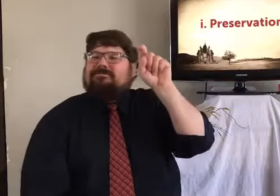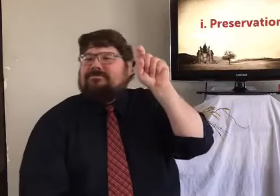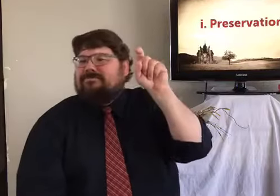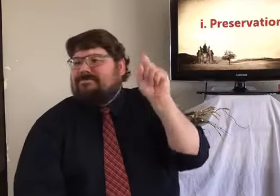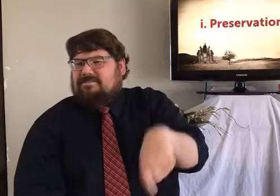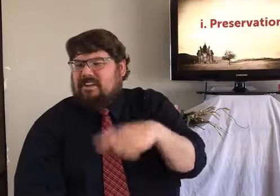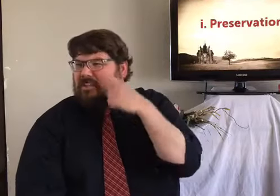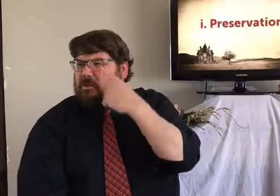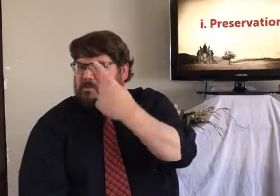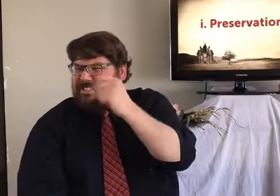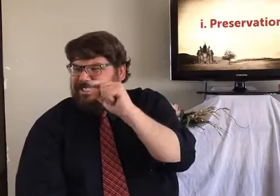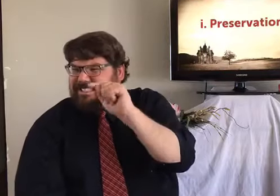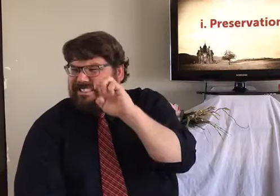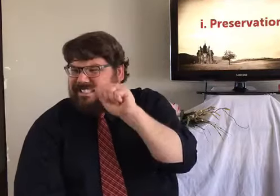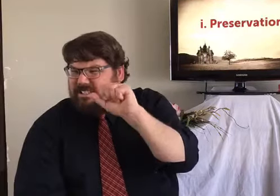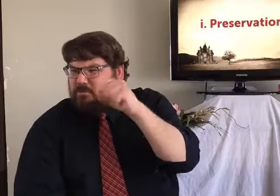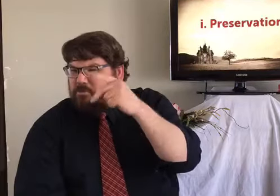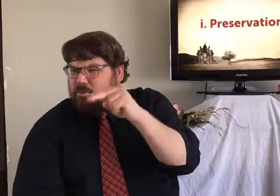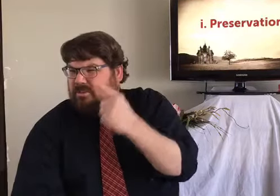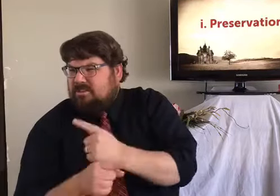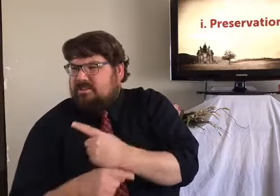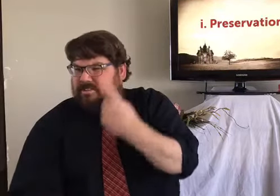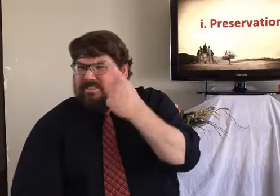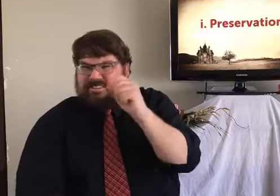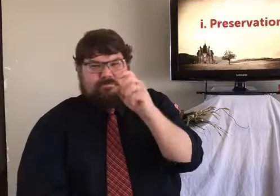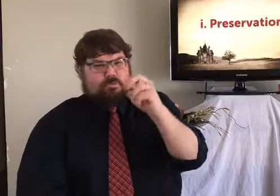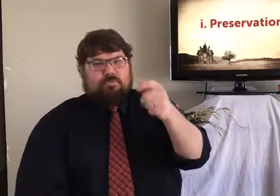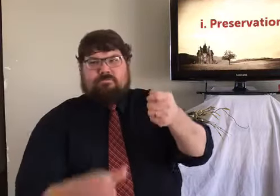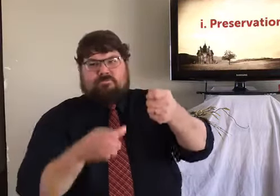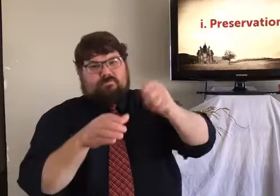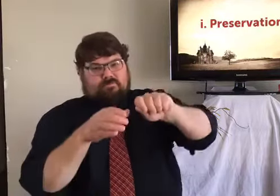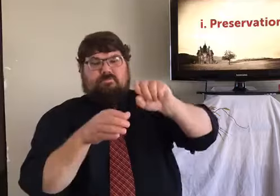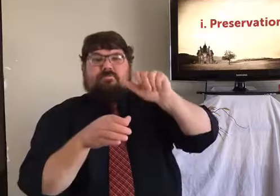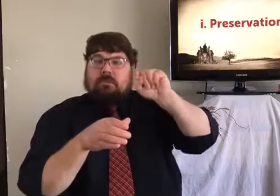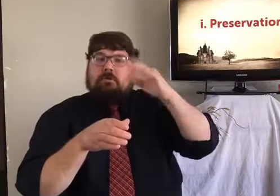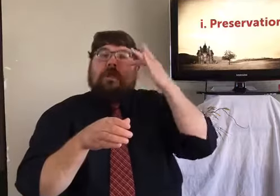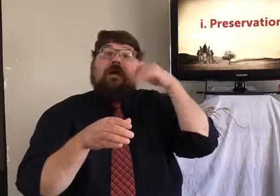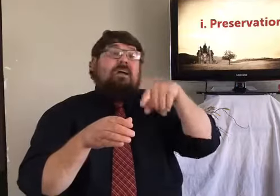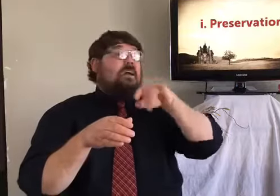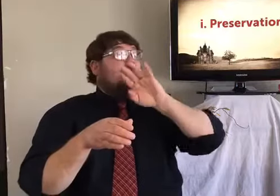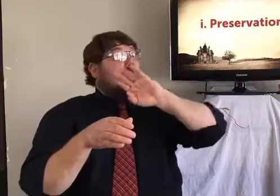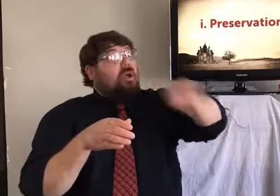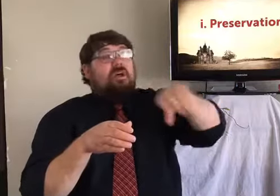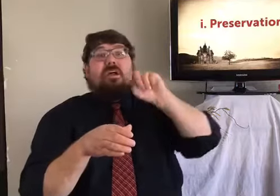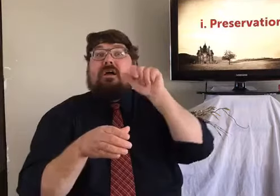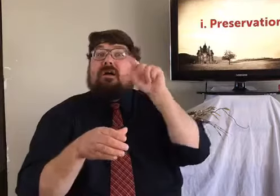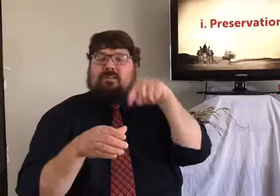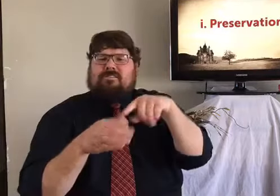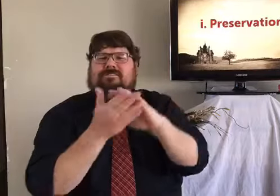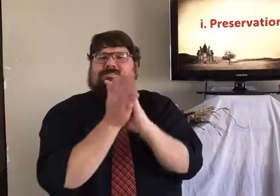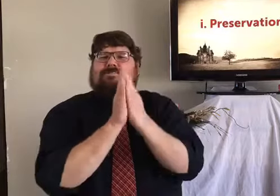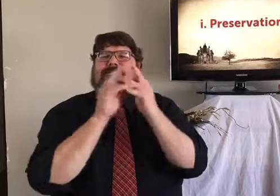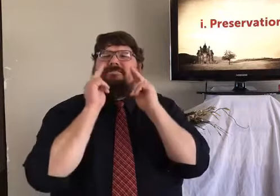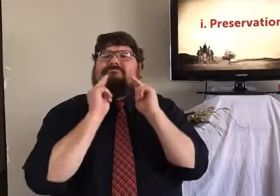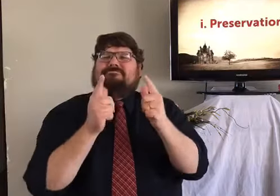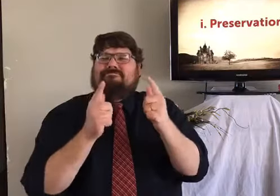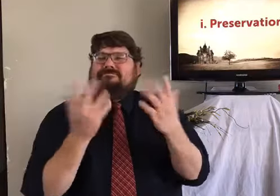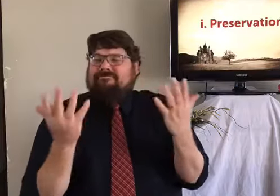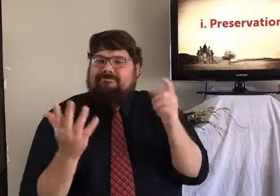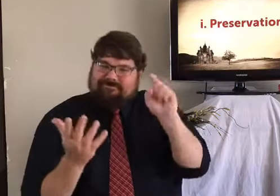a lot of them. And you have to include salt. I think if the cheese is full in every jar, if you leave the salt